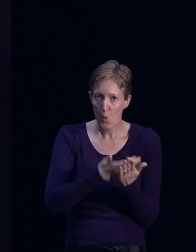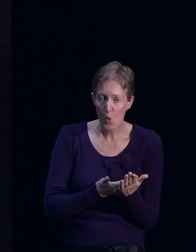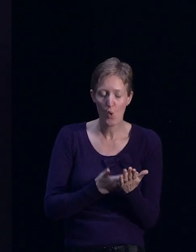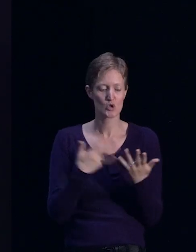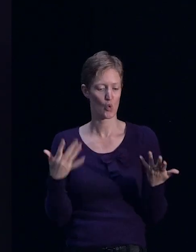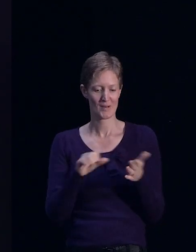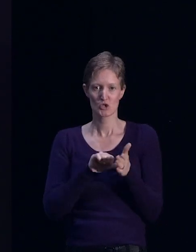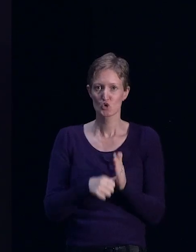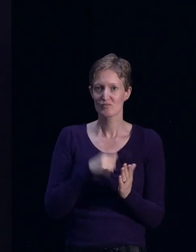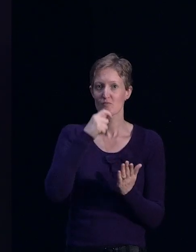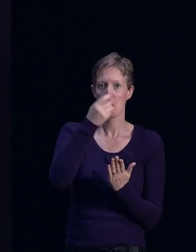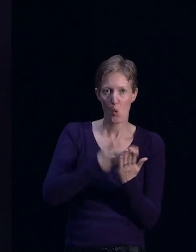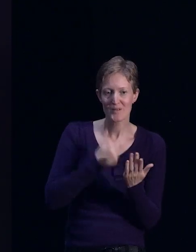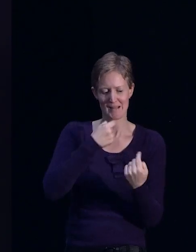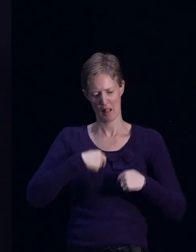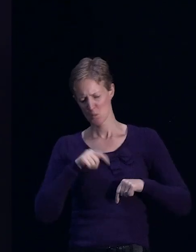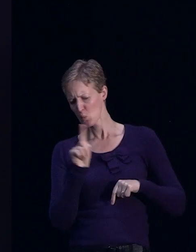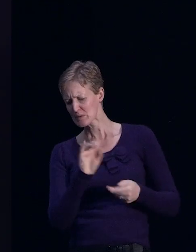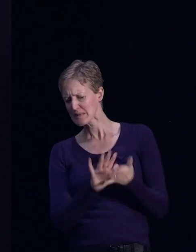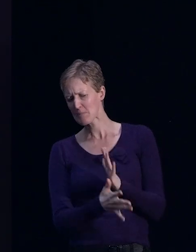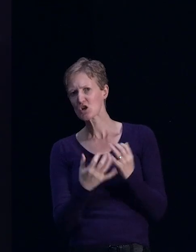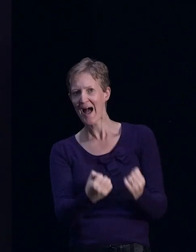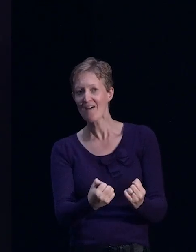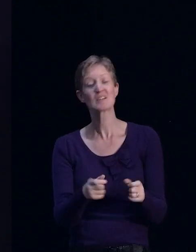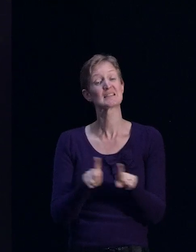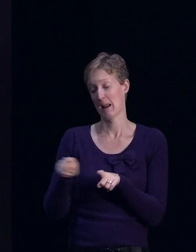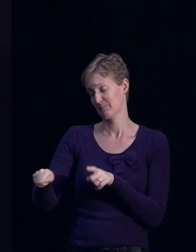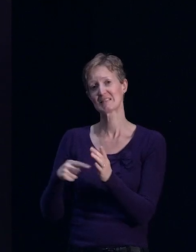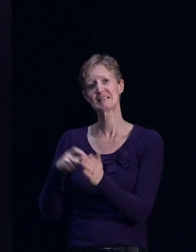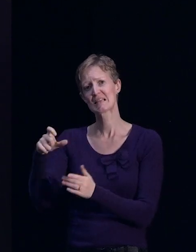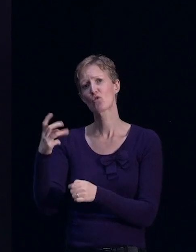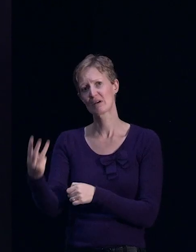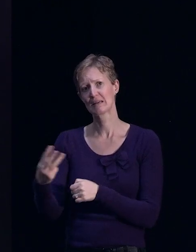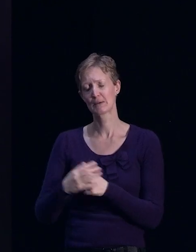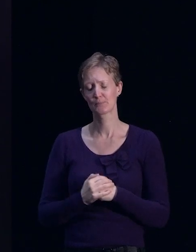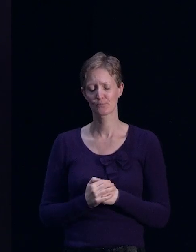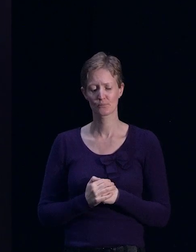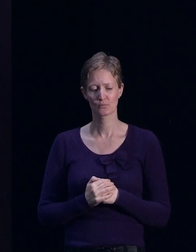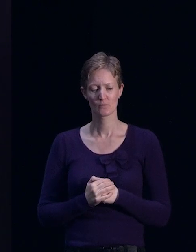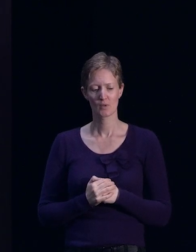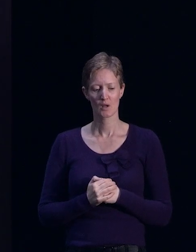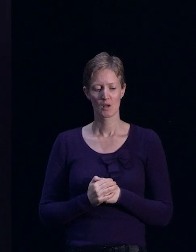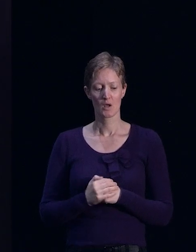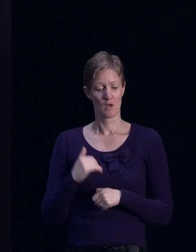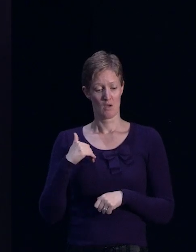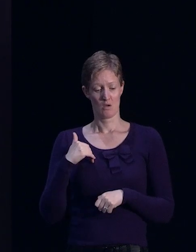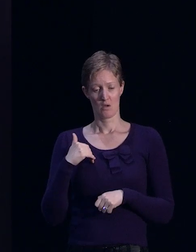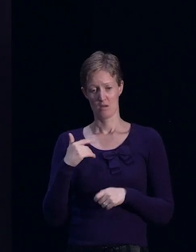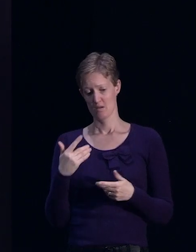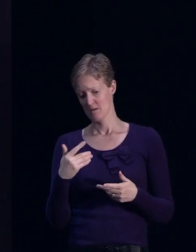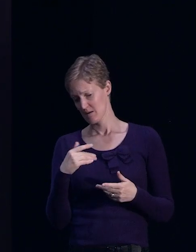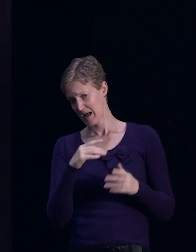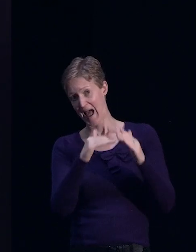insurer's report on what the damage to the property is. The same with TC3. And I think that the next piece is for existing